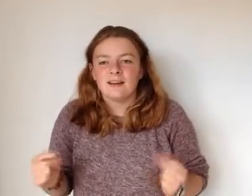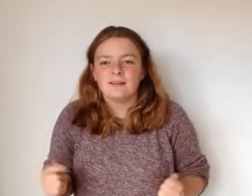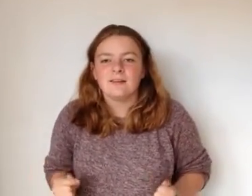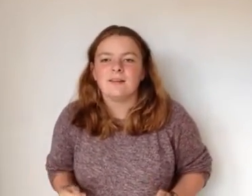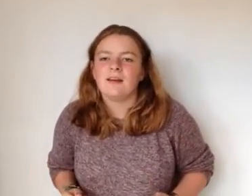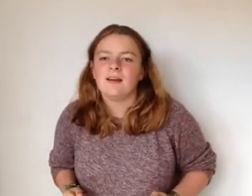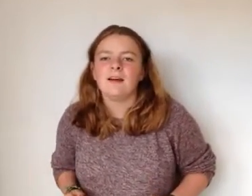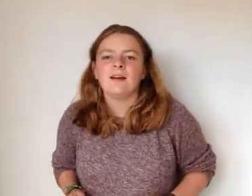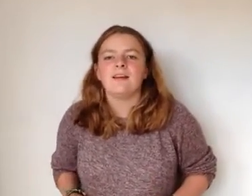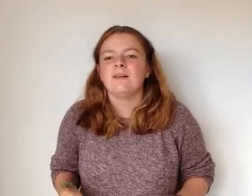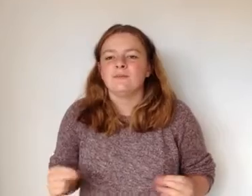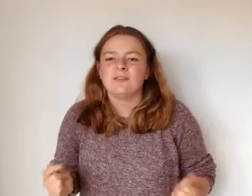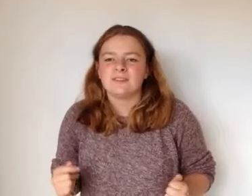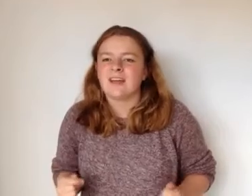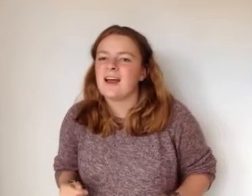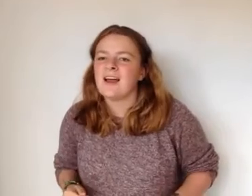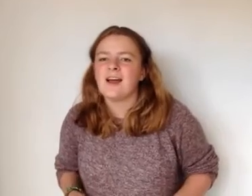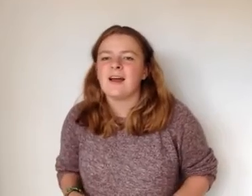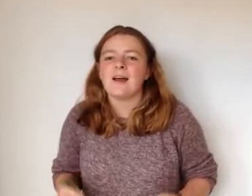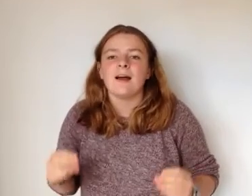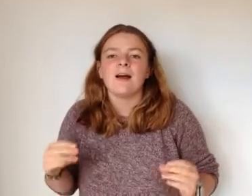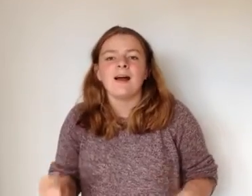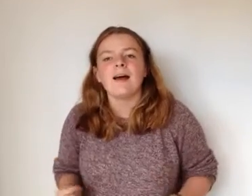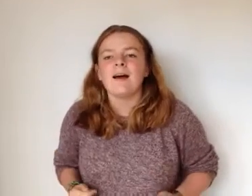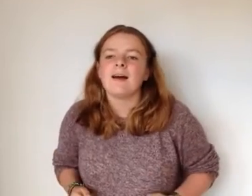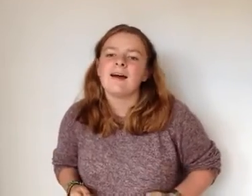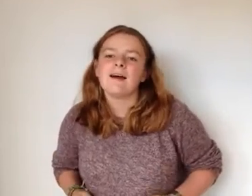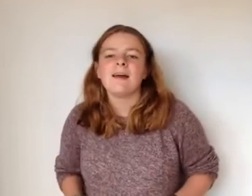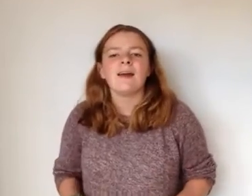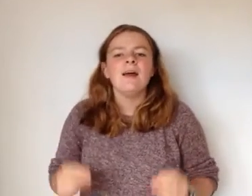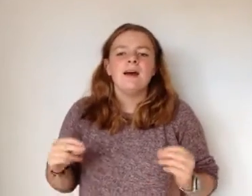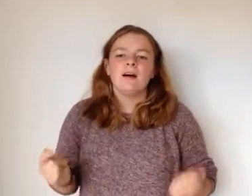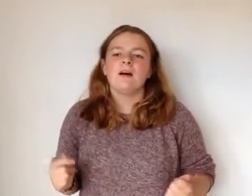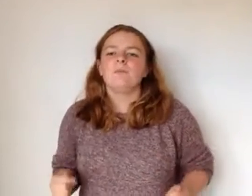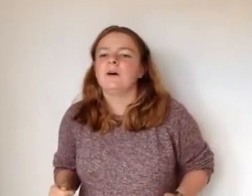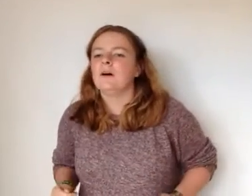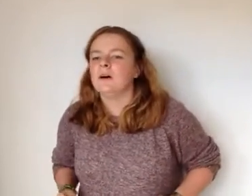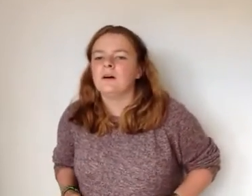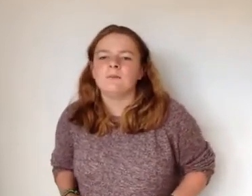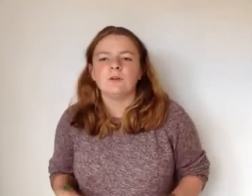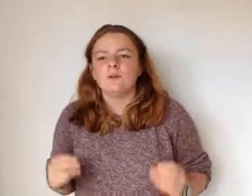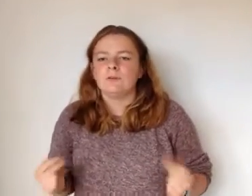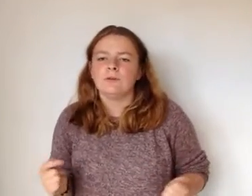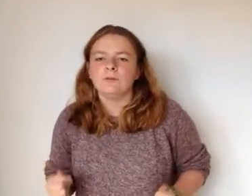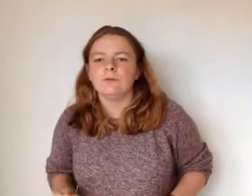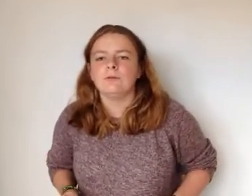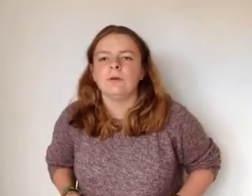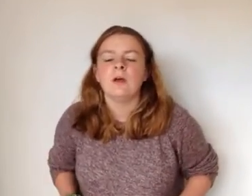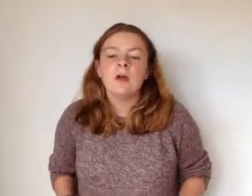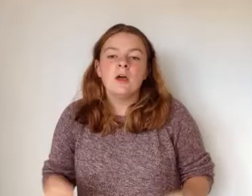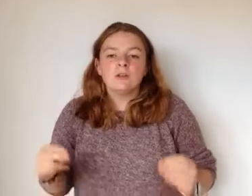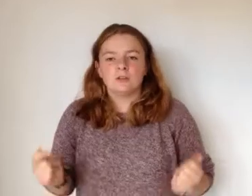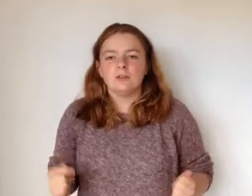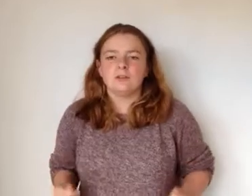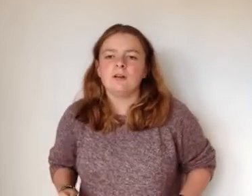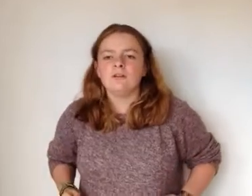If the sky above you should turn